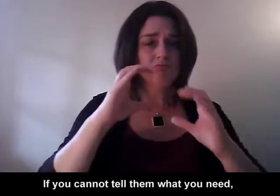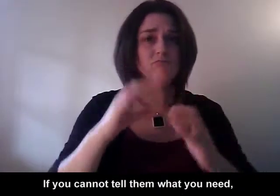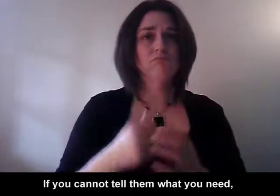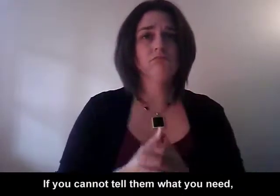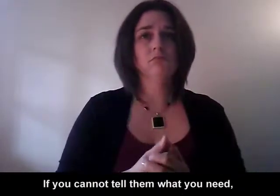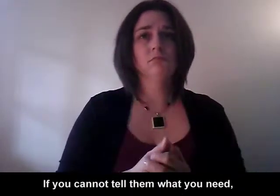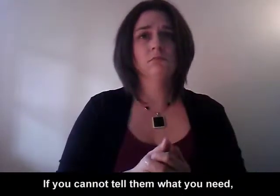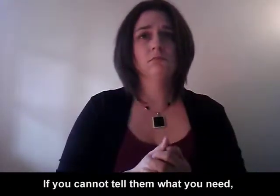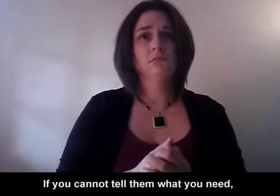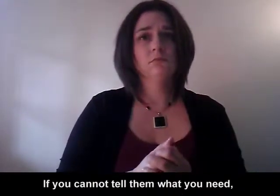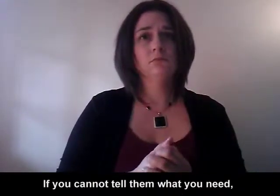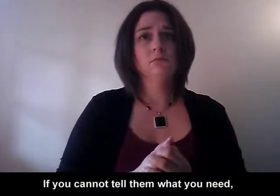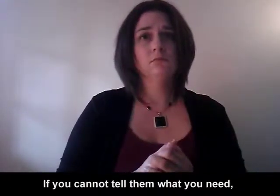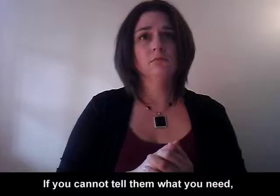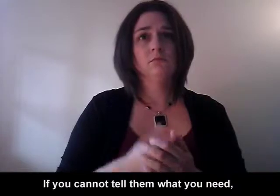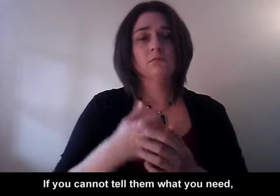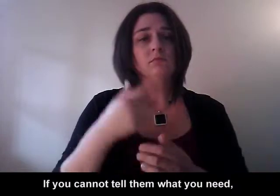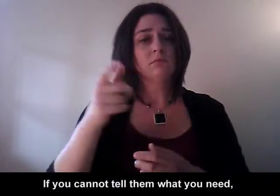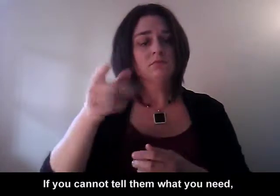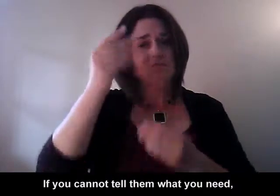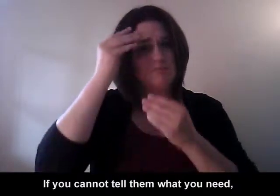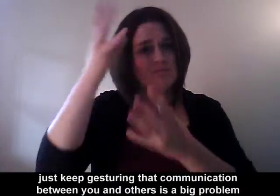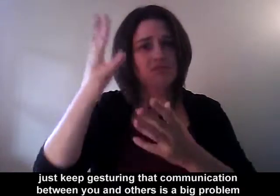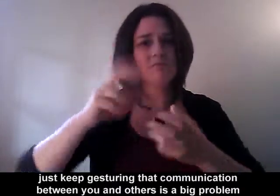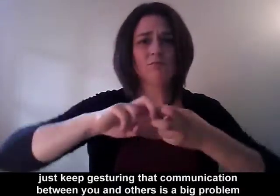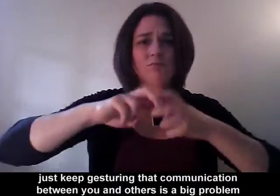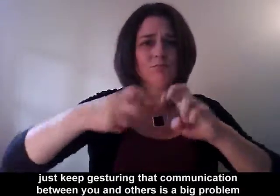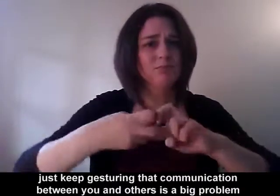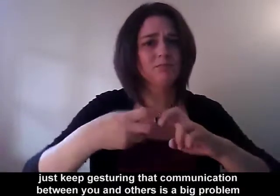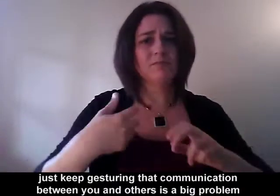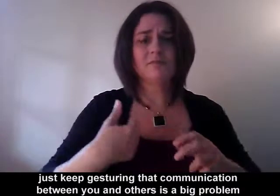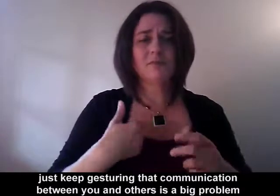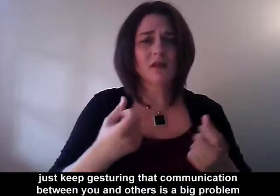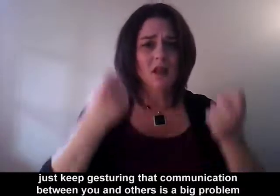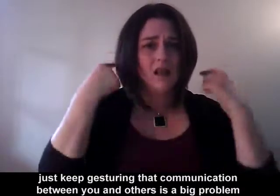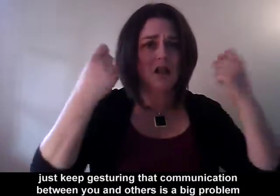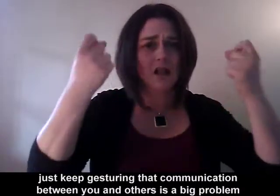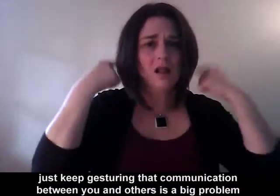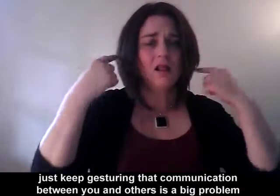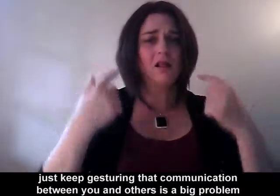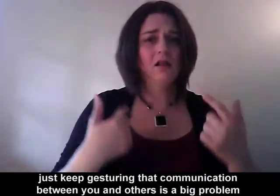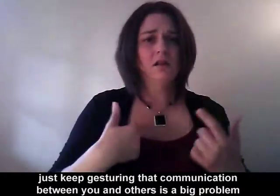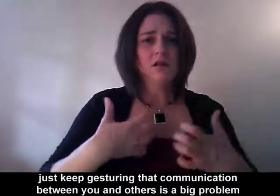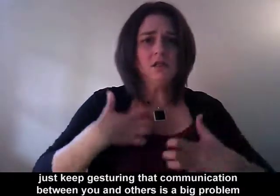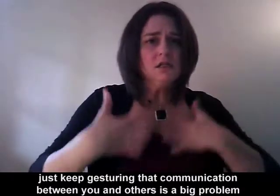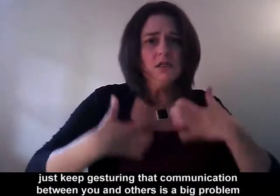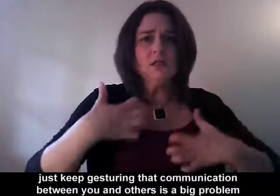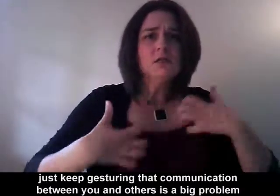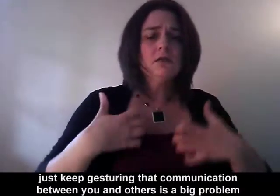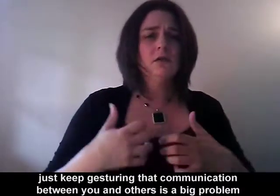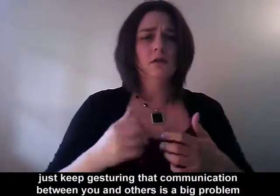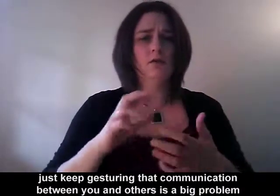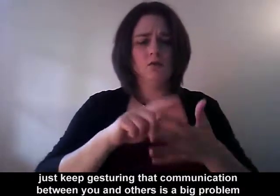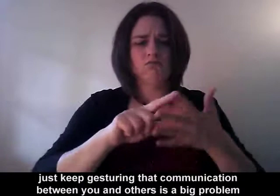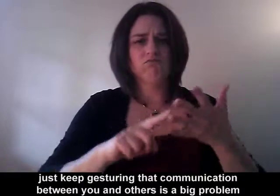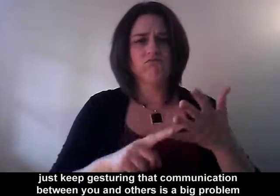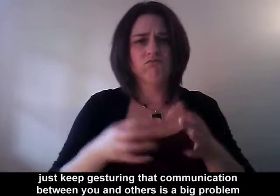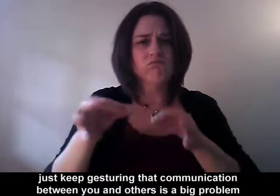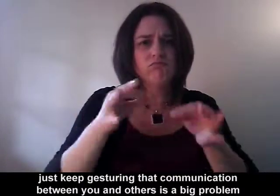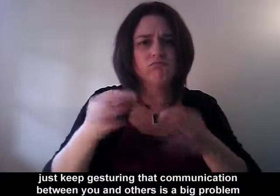If you cannot tell them what you need, just keep gesturing that communication between you and others is a